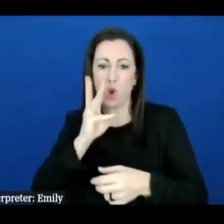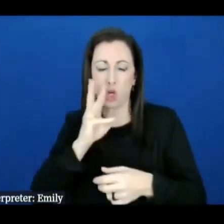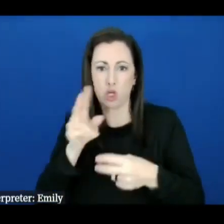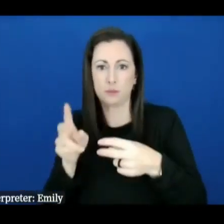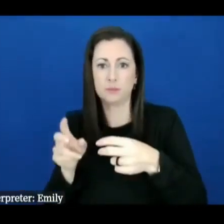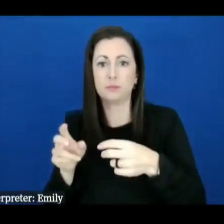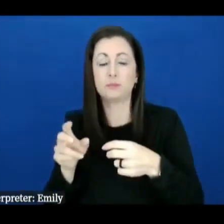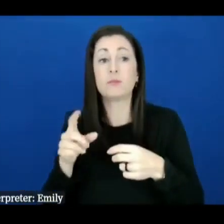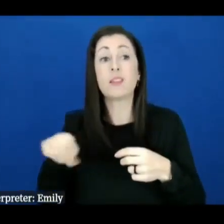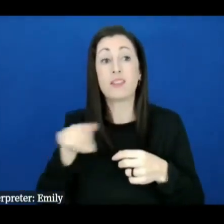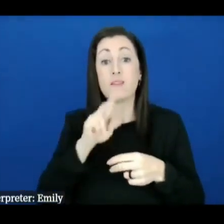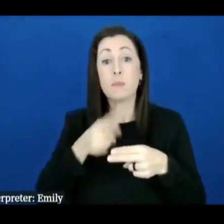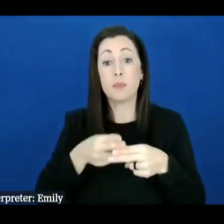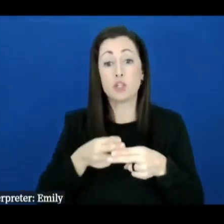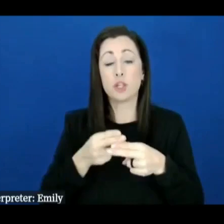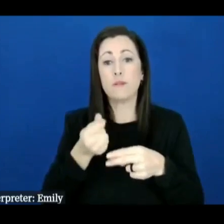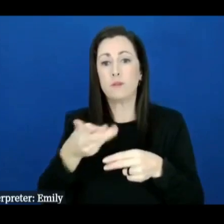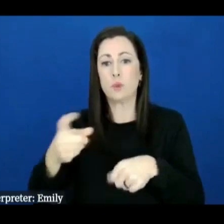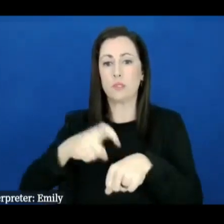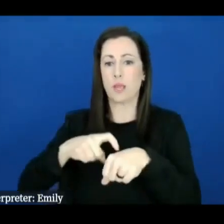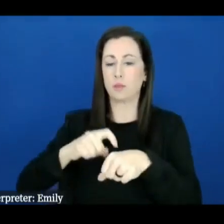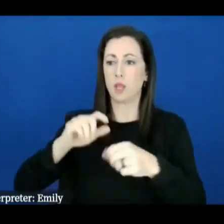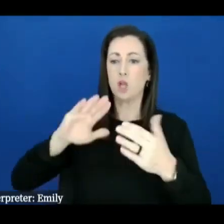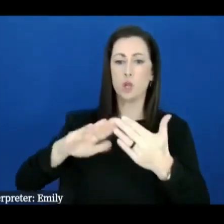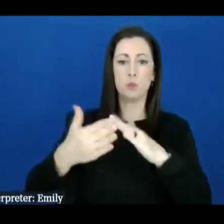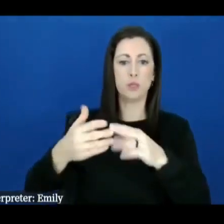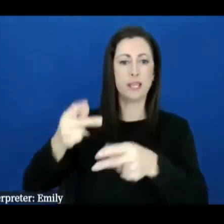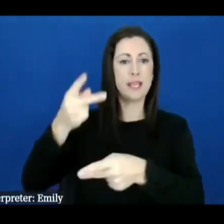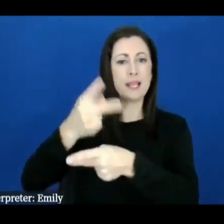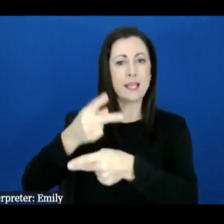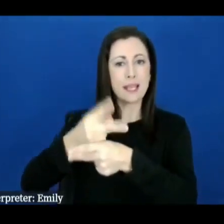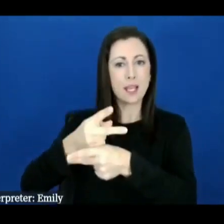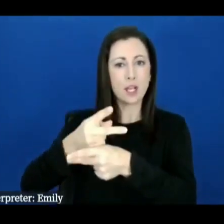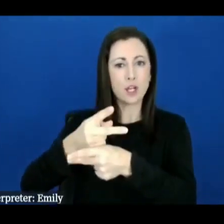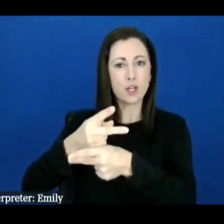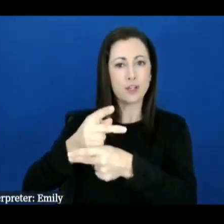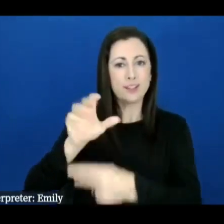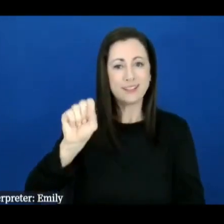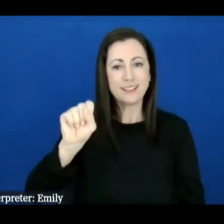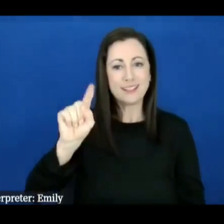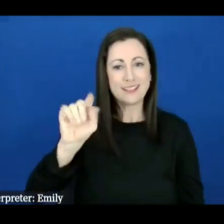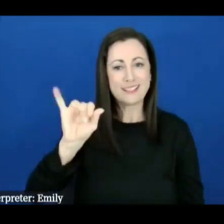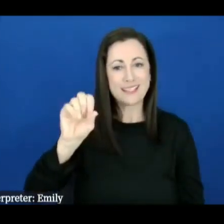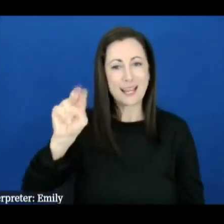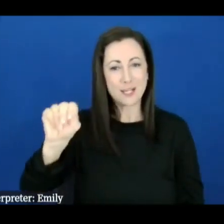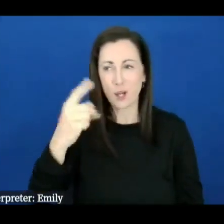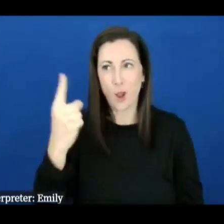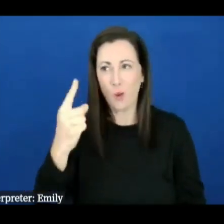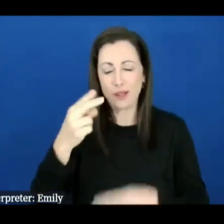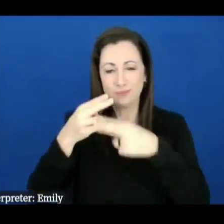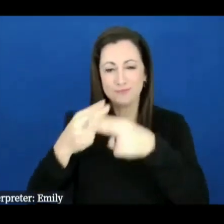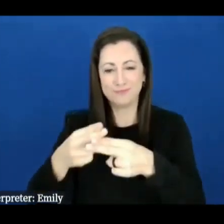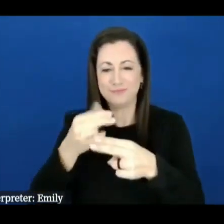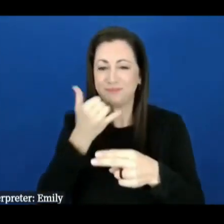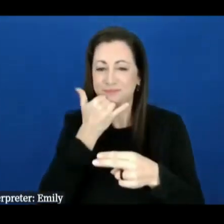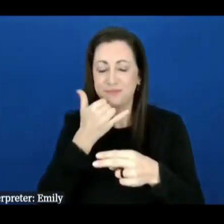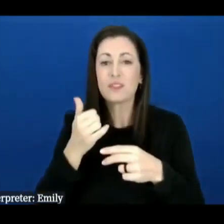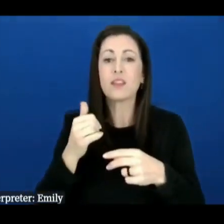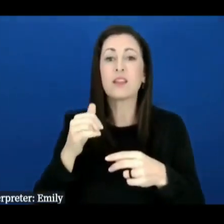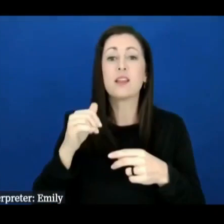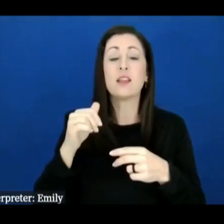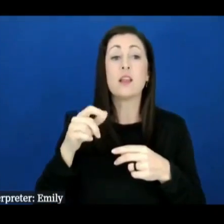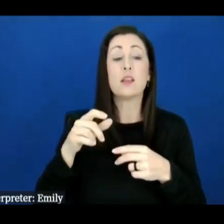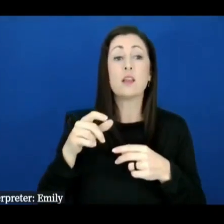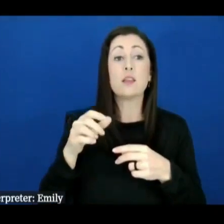mentioned a few times the community care uh stations I always mess up that that wording but we